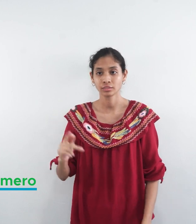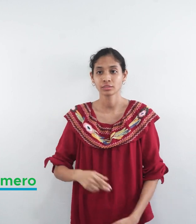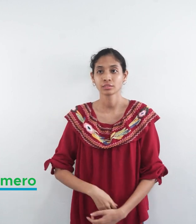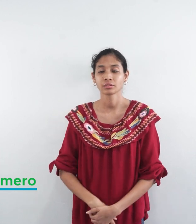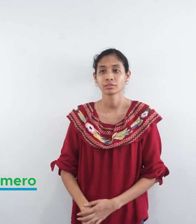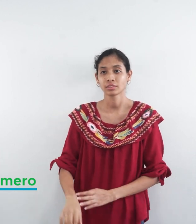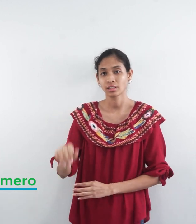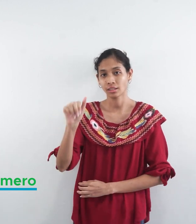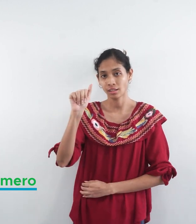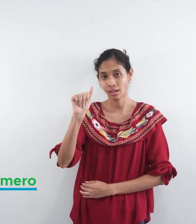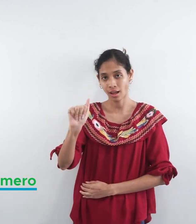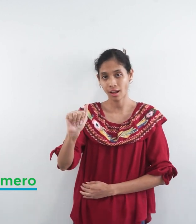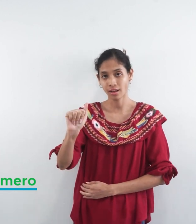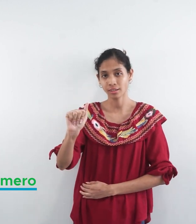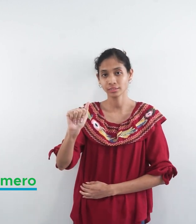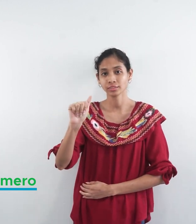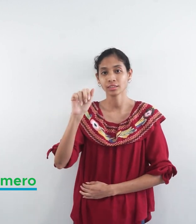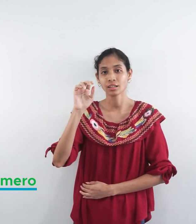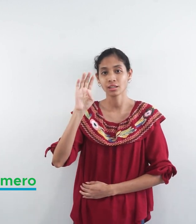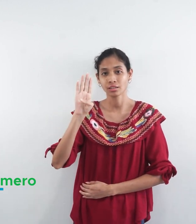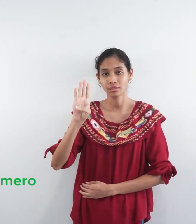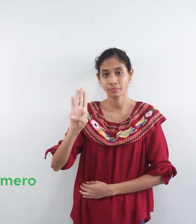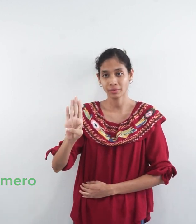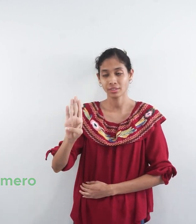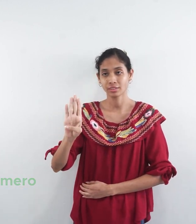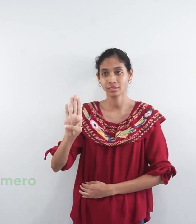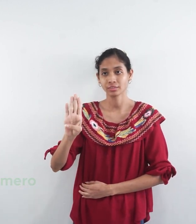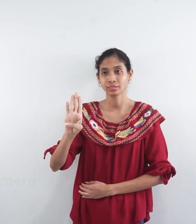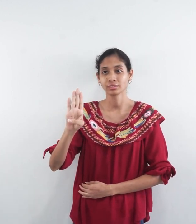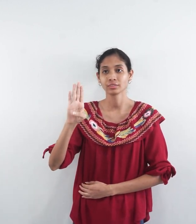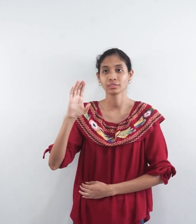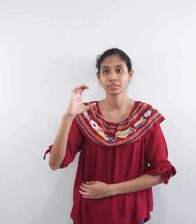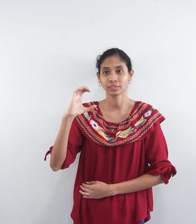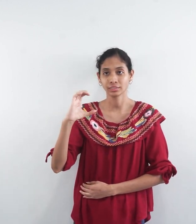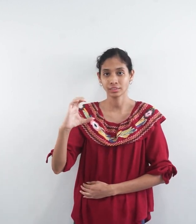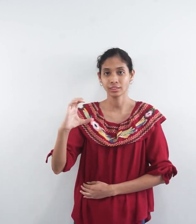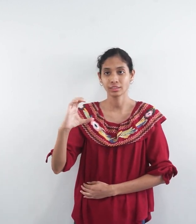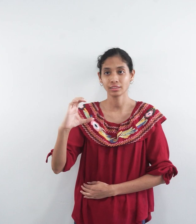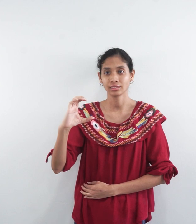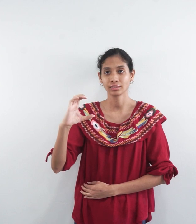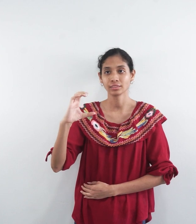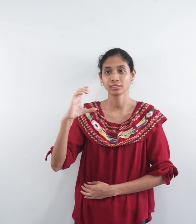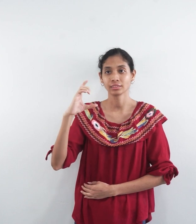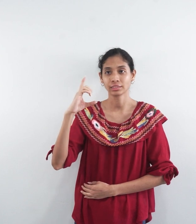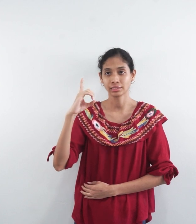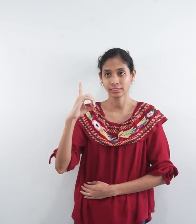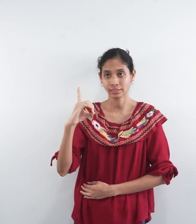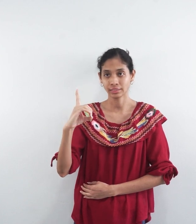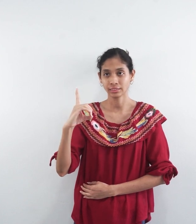A, B, C, D,